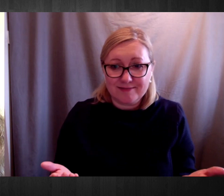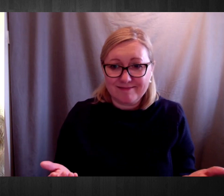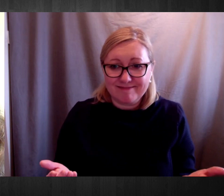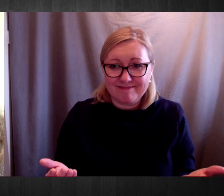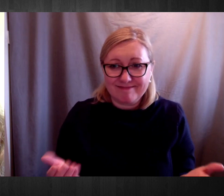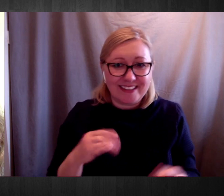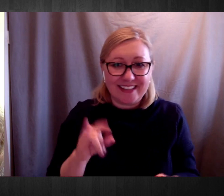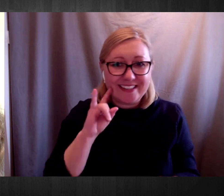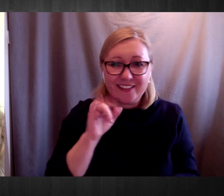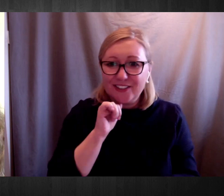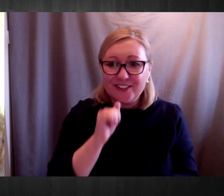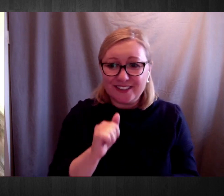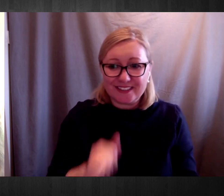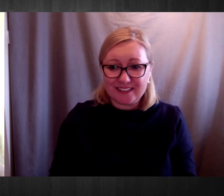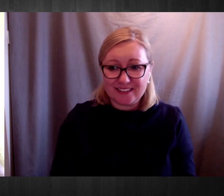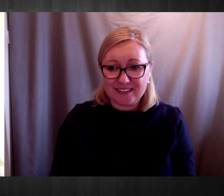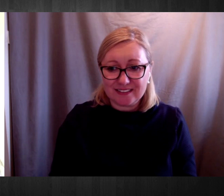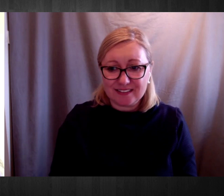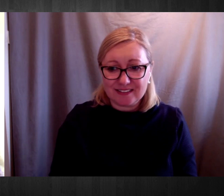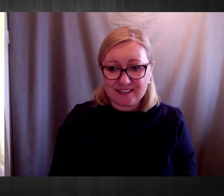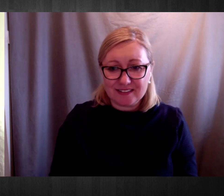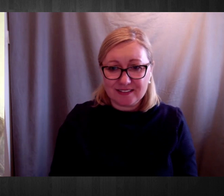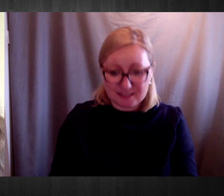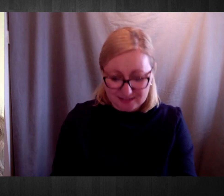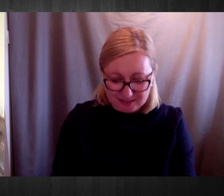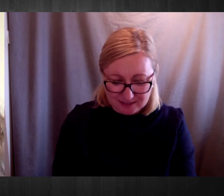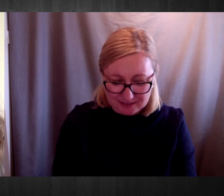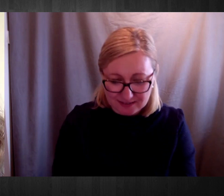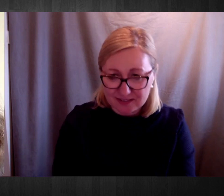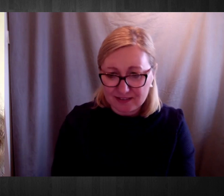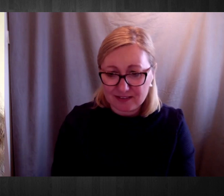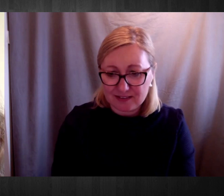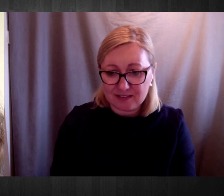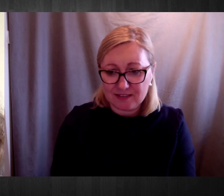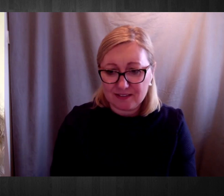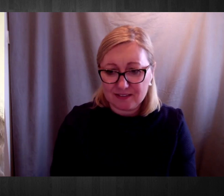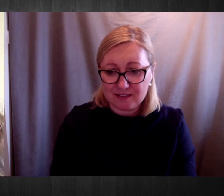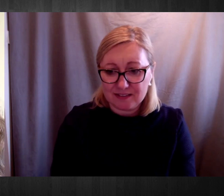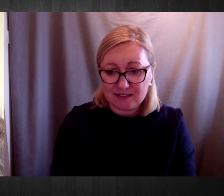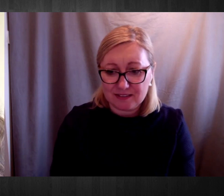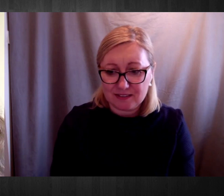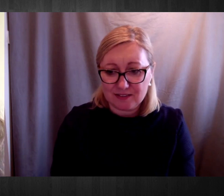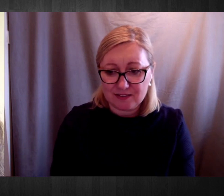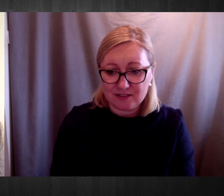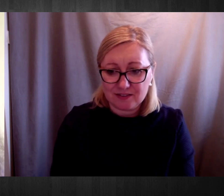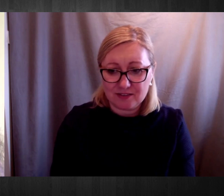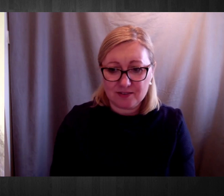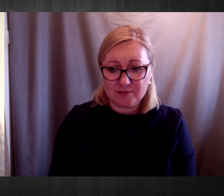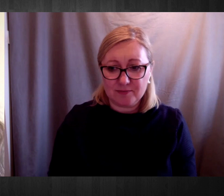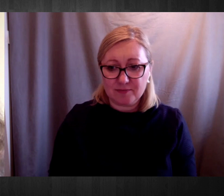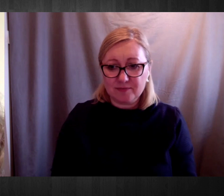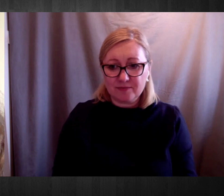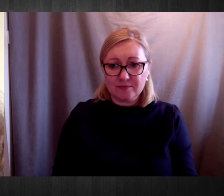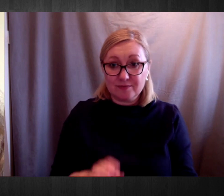in the series by the Institute for Life, Course and Society and which is being co-sponsored with the UNESCO Chairs